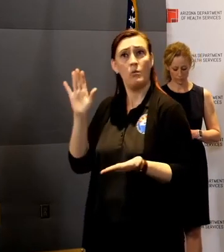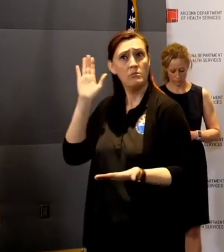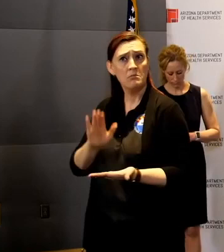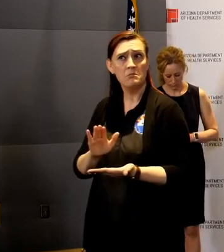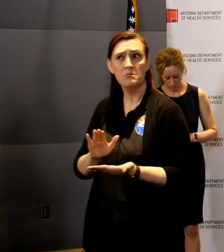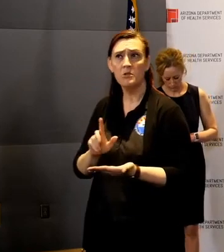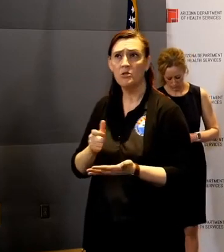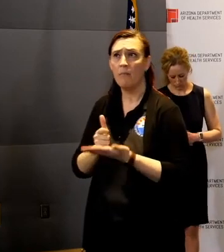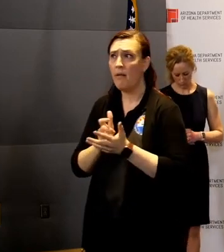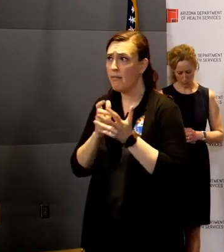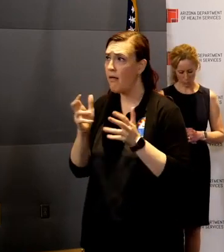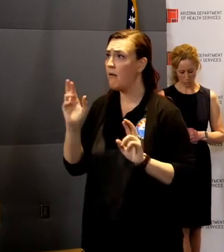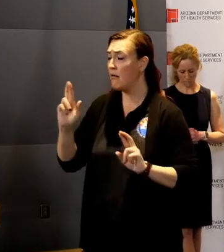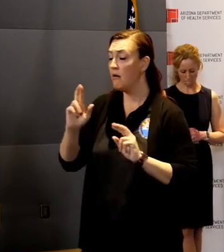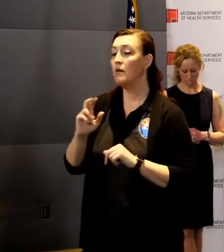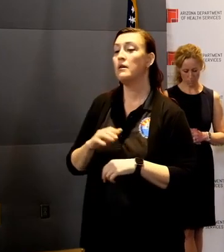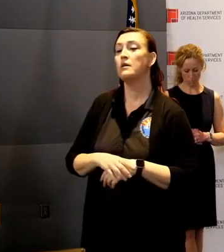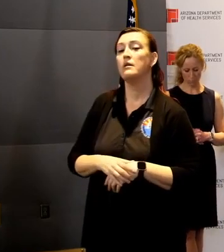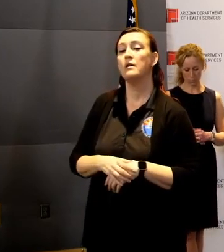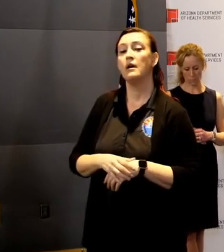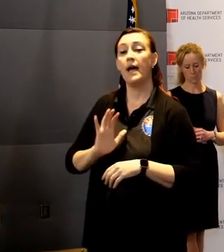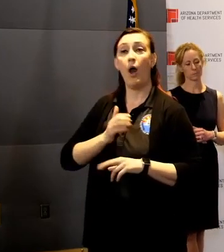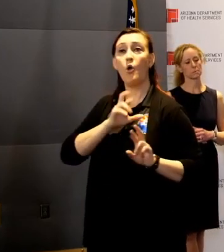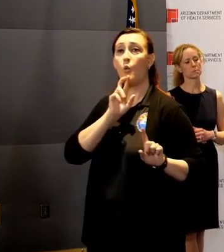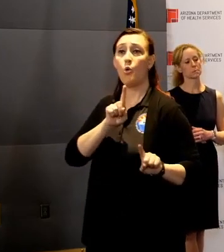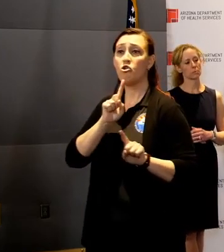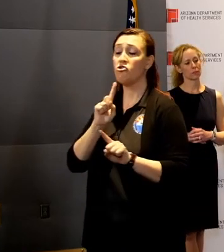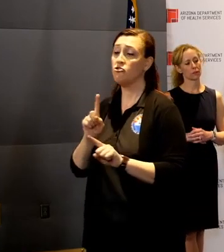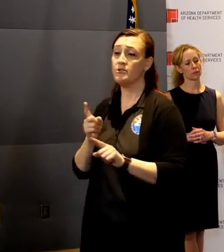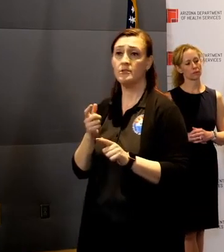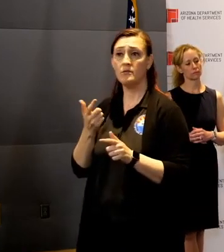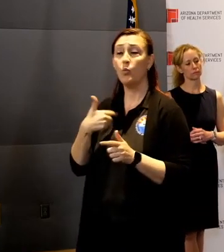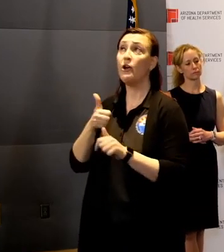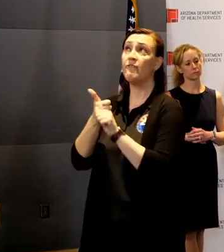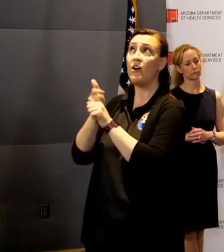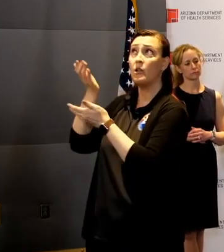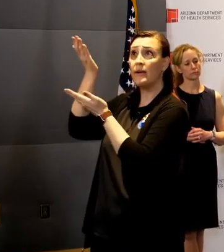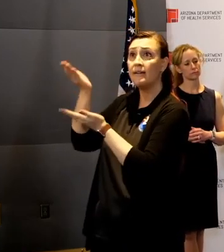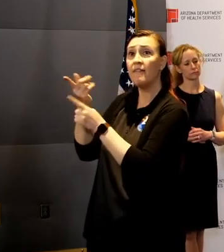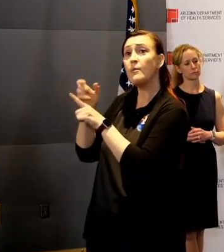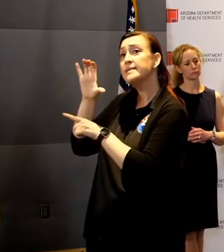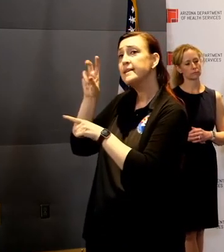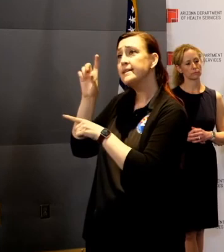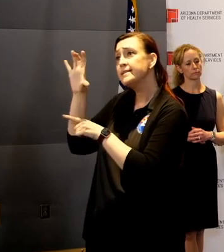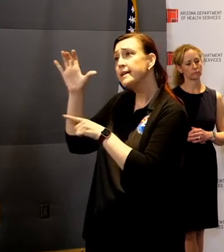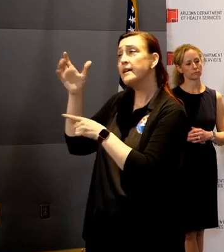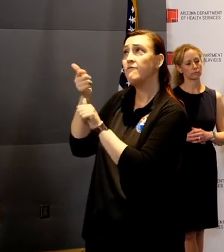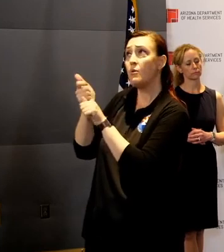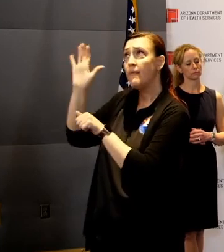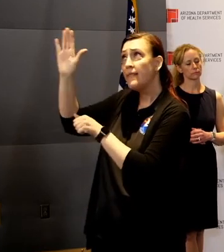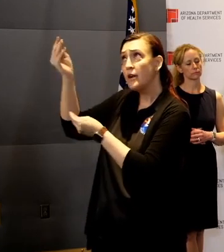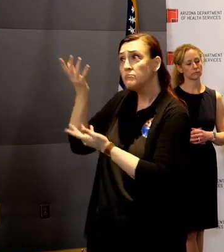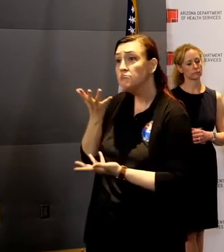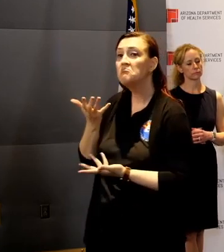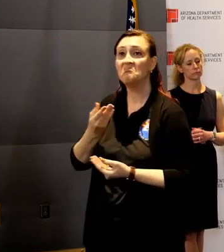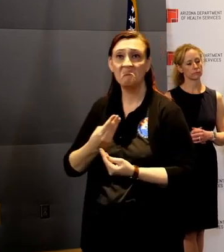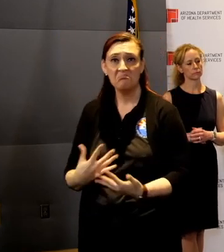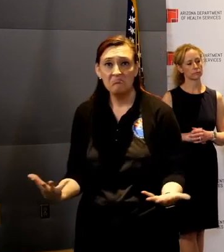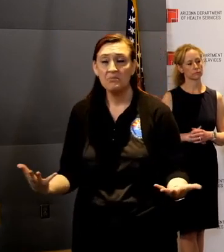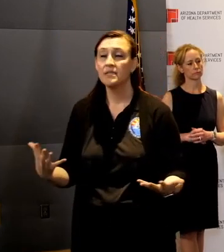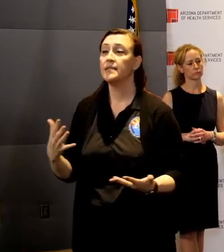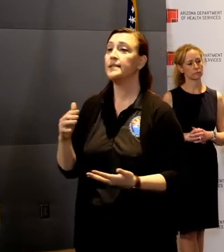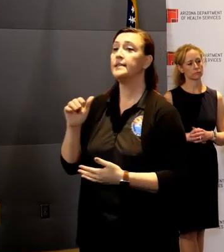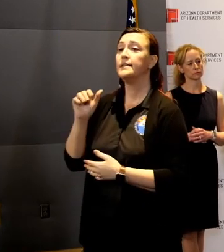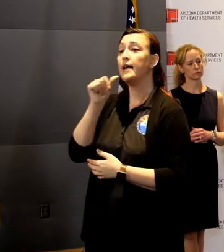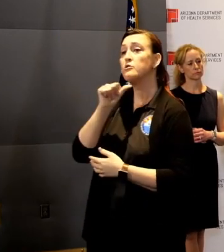put the executive orders as necessary with the guidance of CDC and the Arizona Department of Health Services.